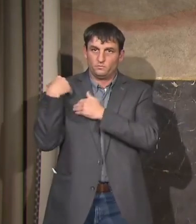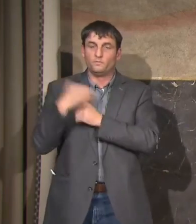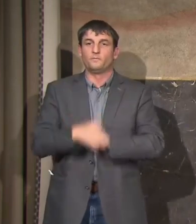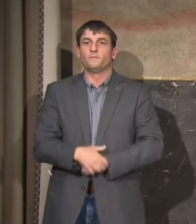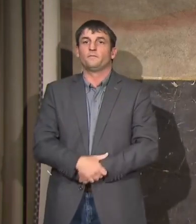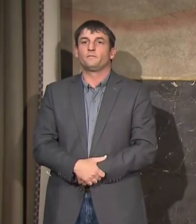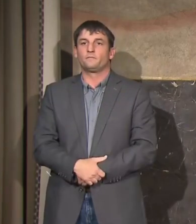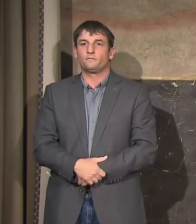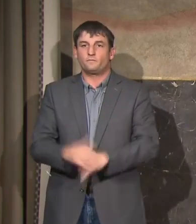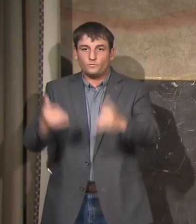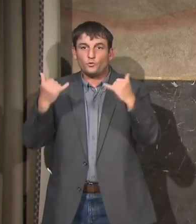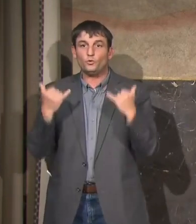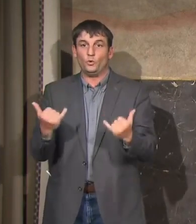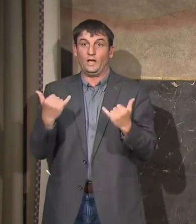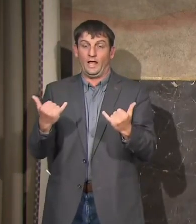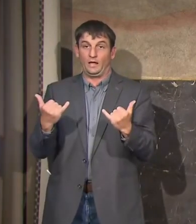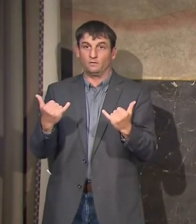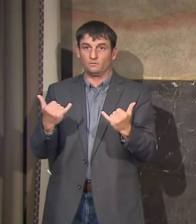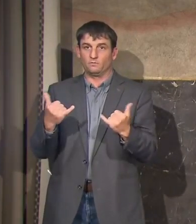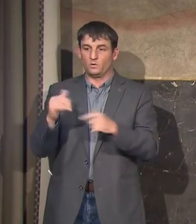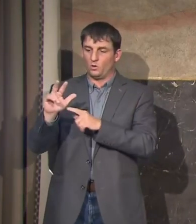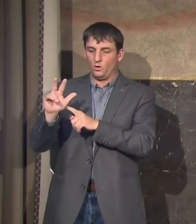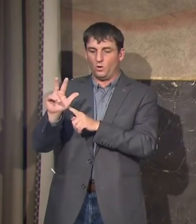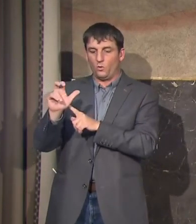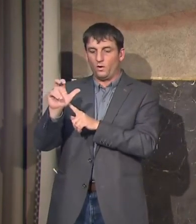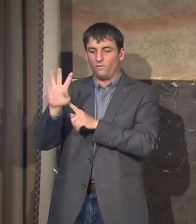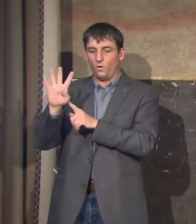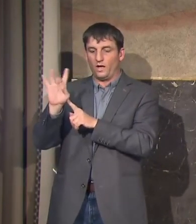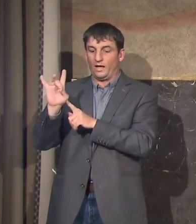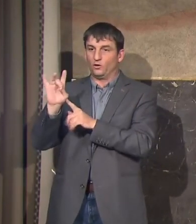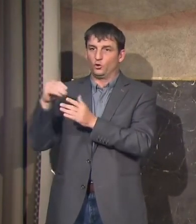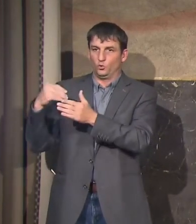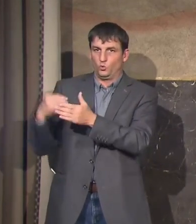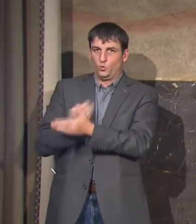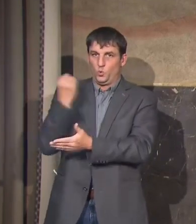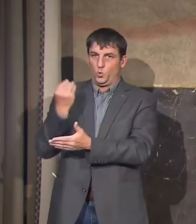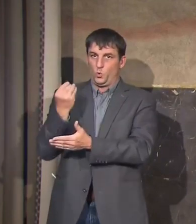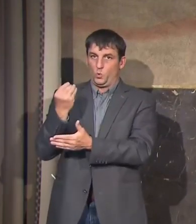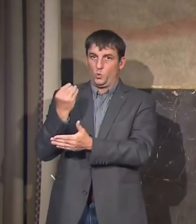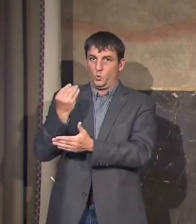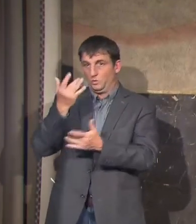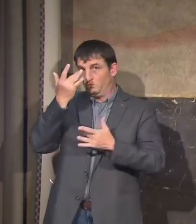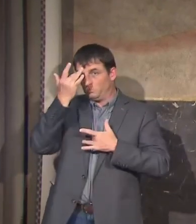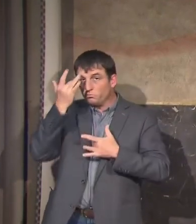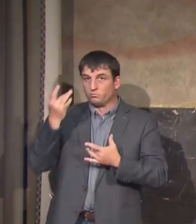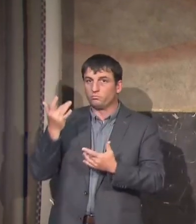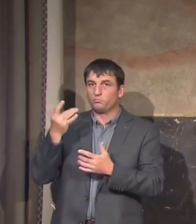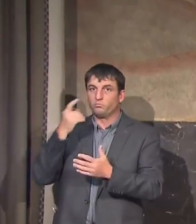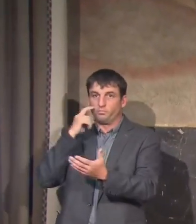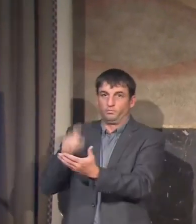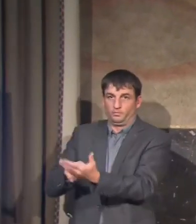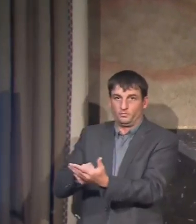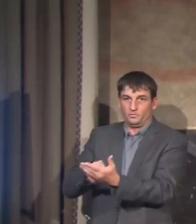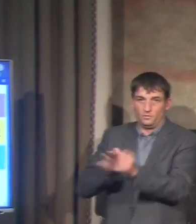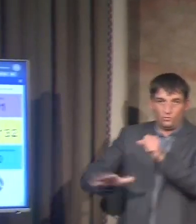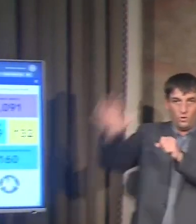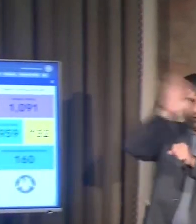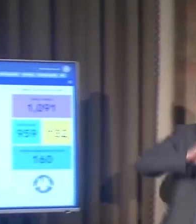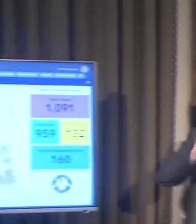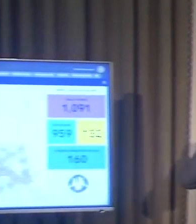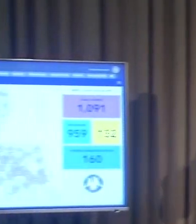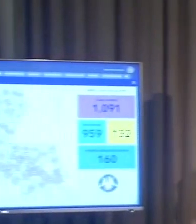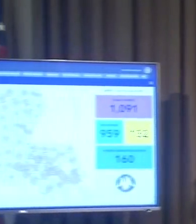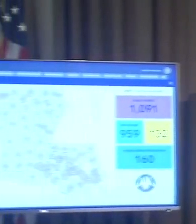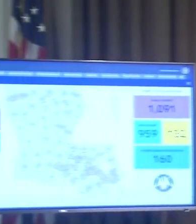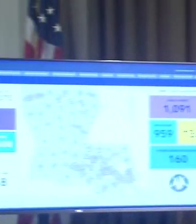Today we are reporting 348 new cases across the state of Louisiana that brings us to a